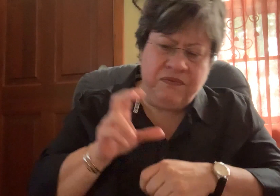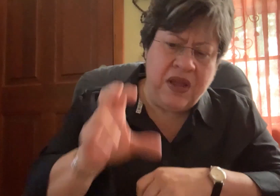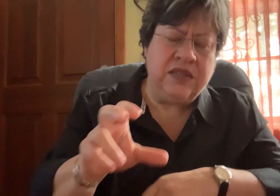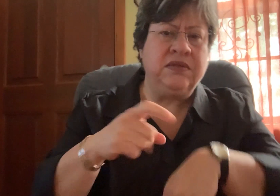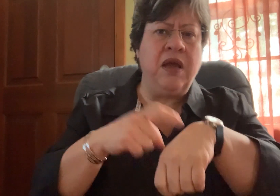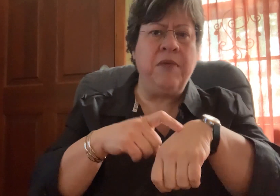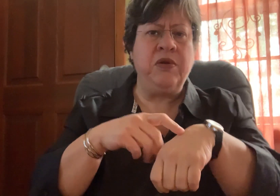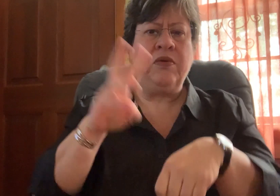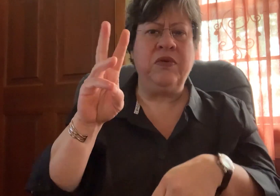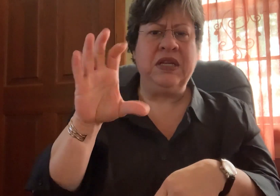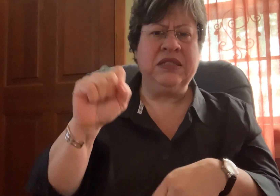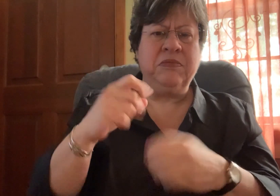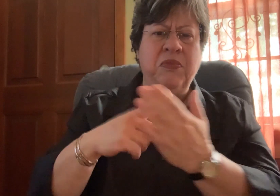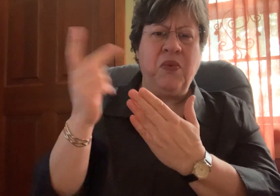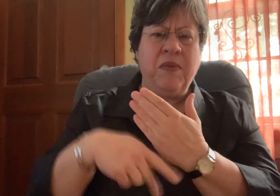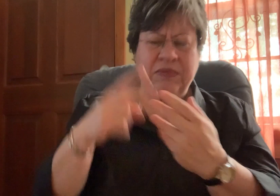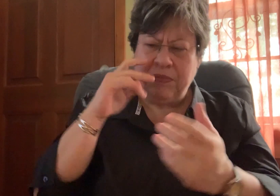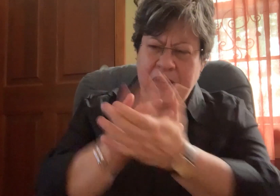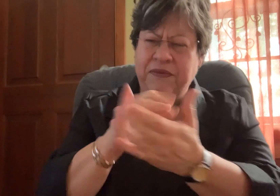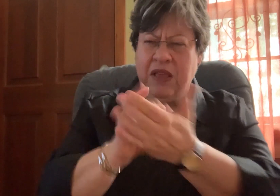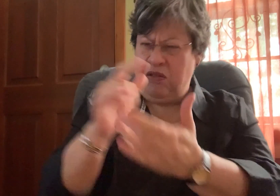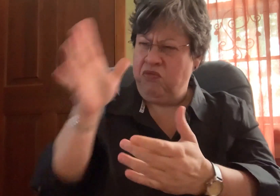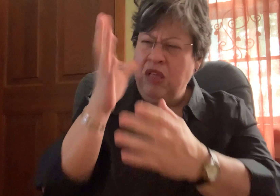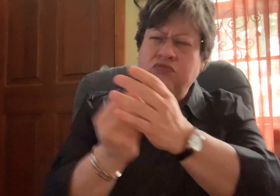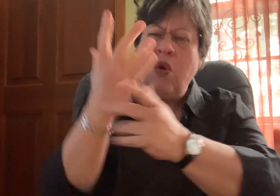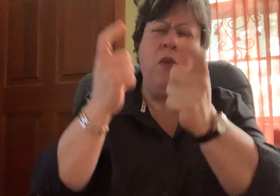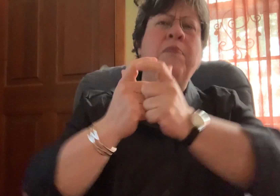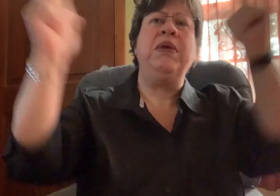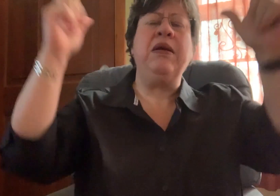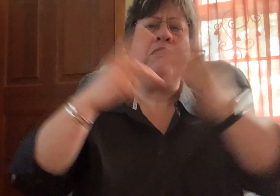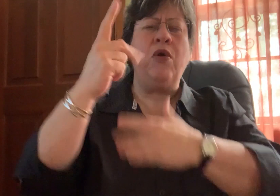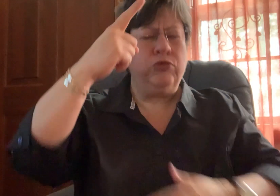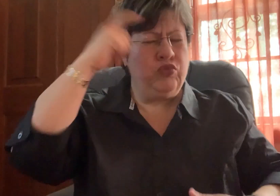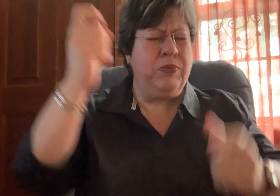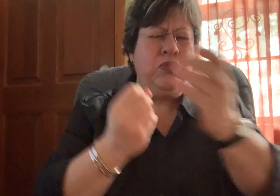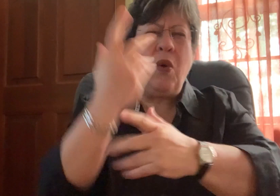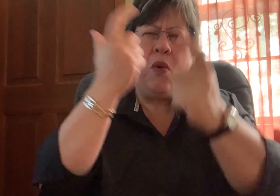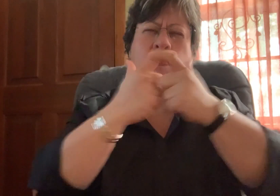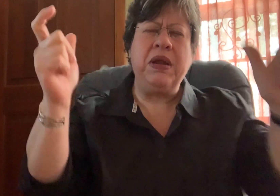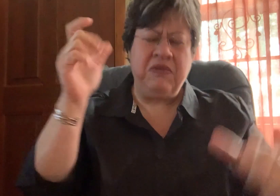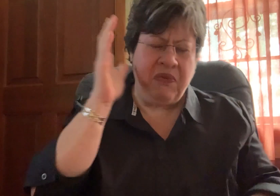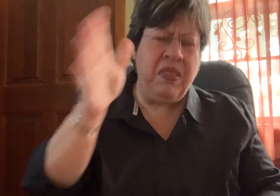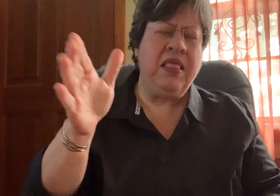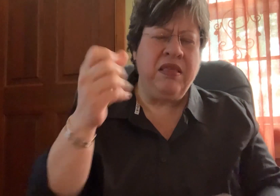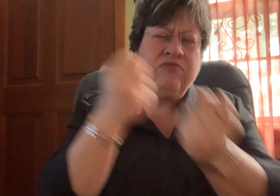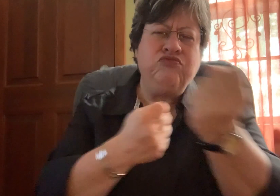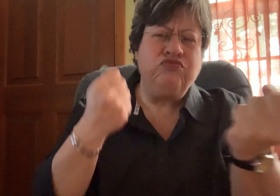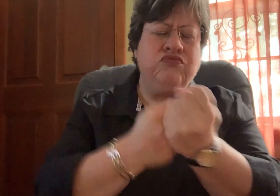gold. She was our champion and cheerleader. She believed in us and knew we would create something new and meaningful to the deaf community. Whenever you